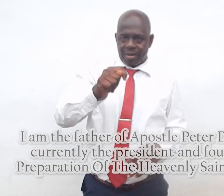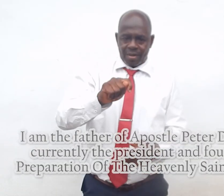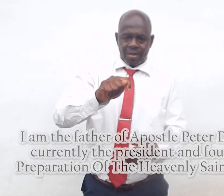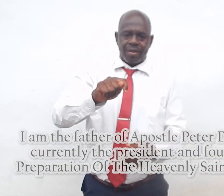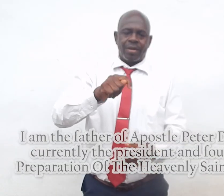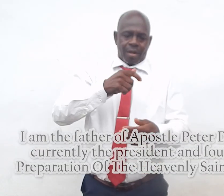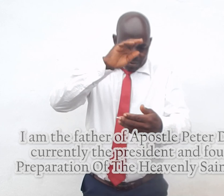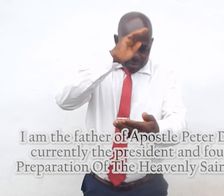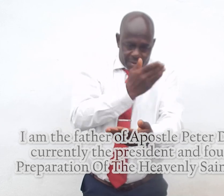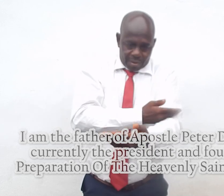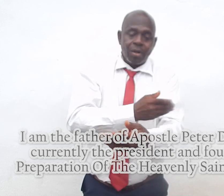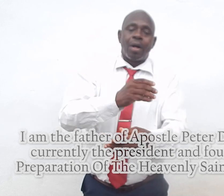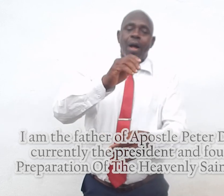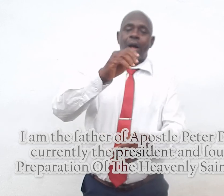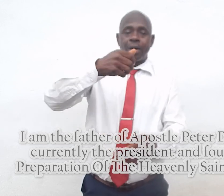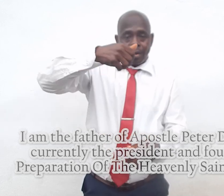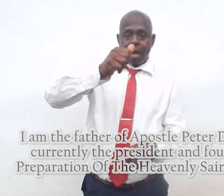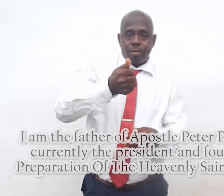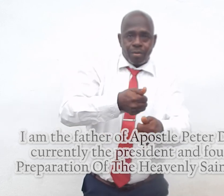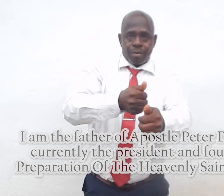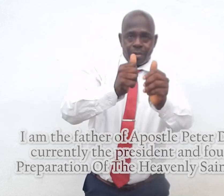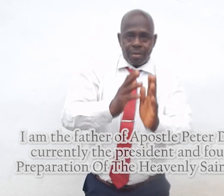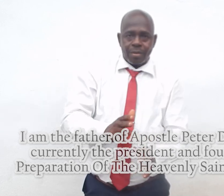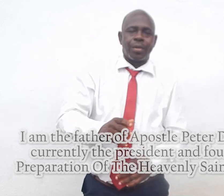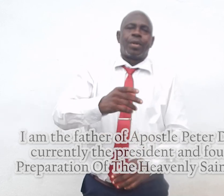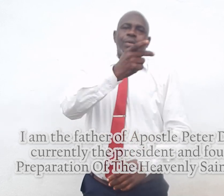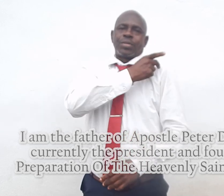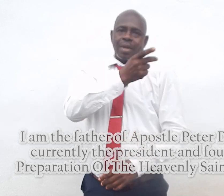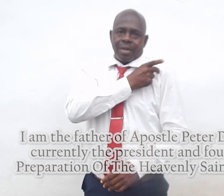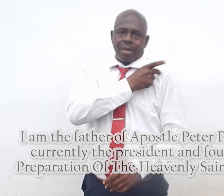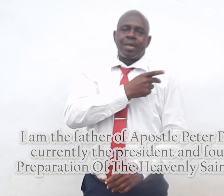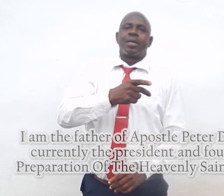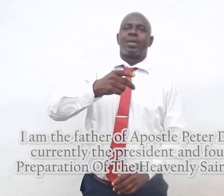of apostle peter daniel